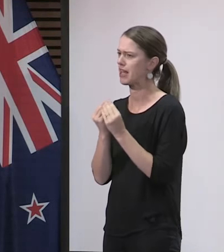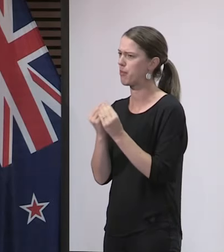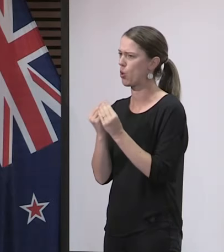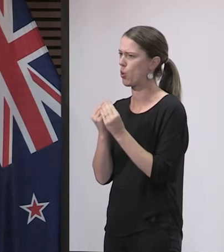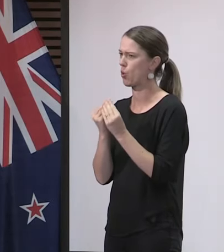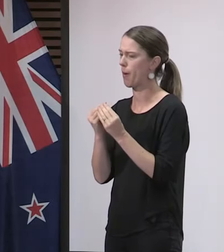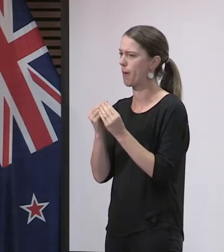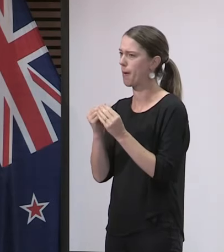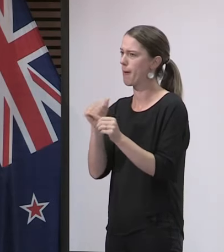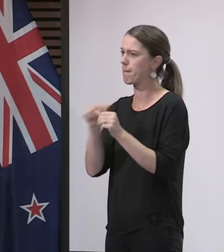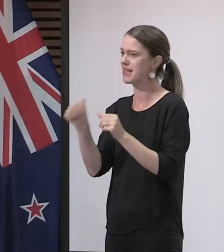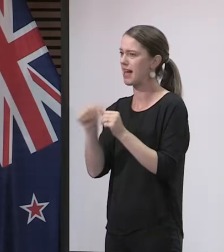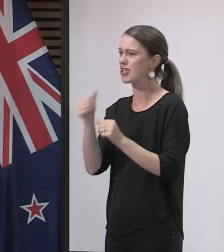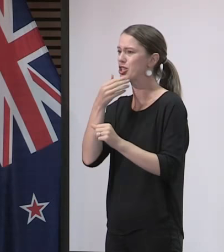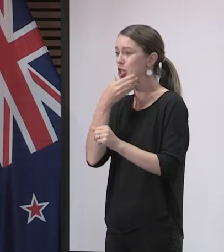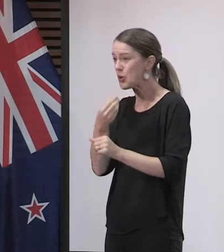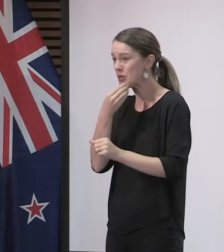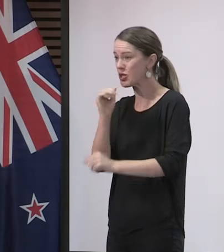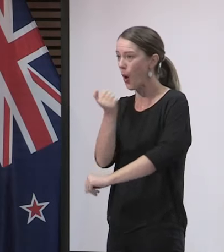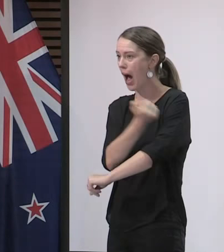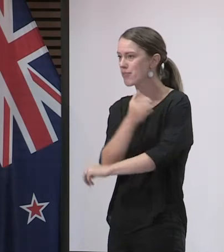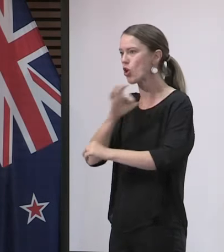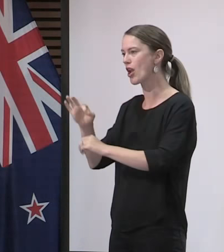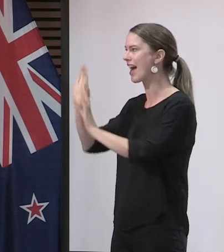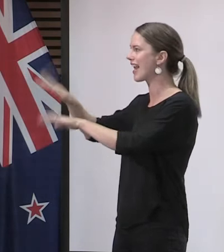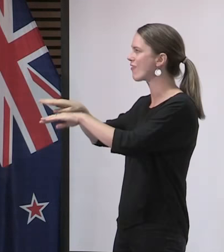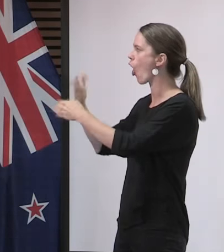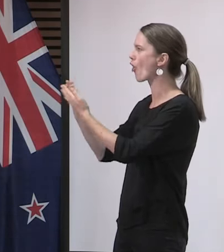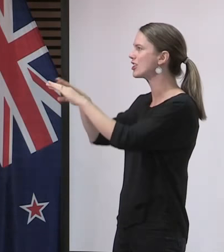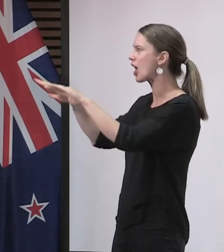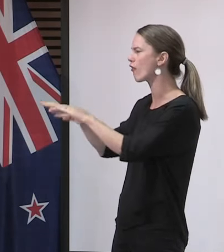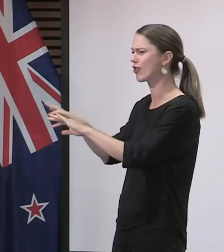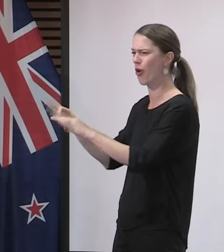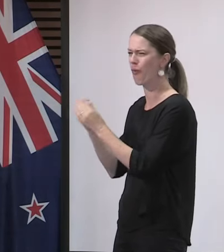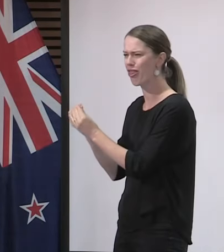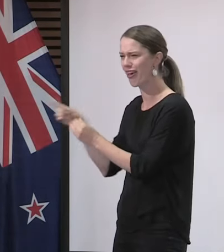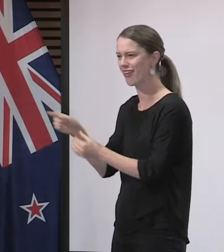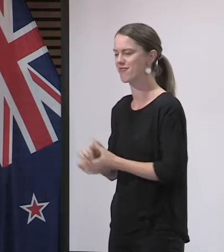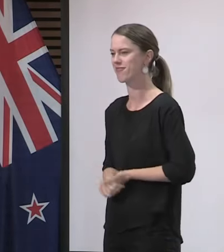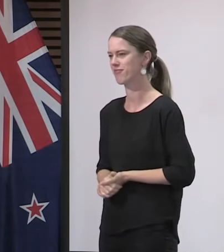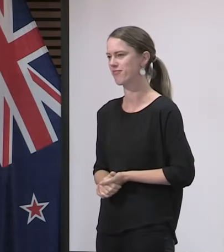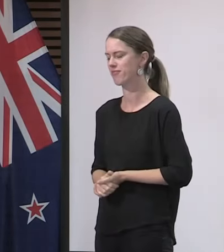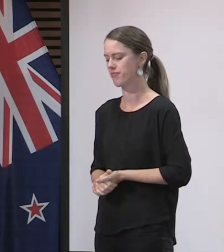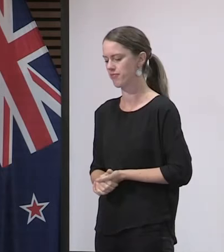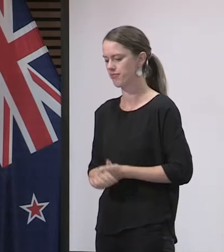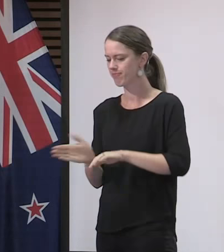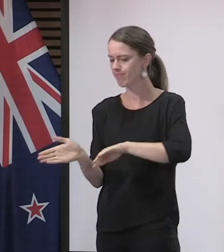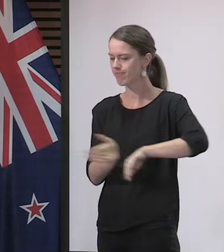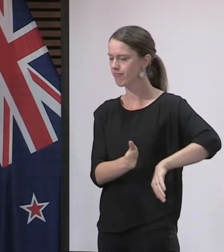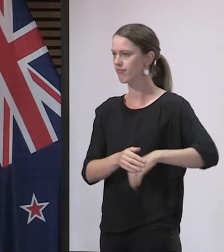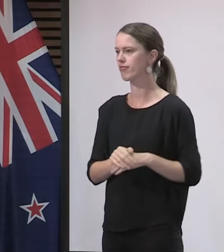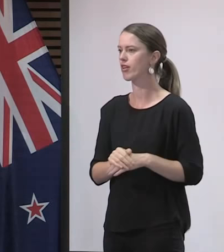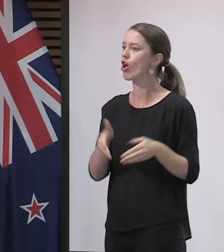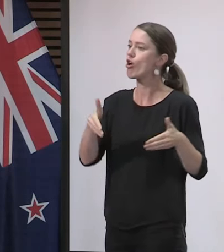people's arms than it is sitting on the shelves. So please do go out and get your flu jab. Just a comment on funerals and